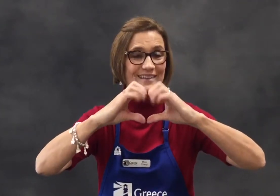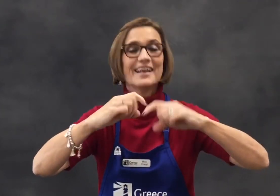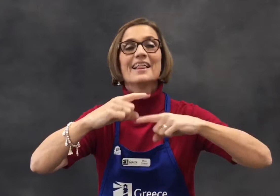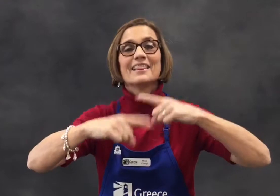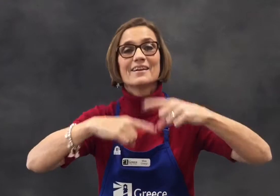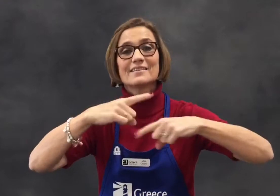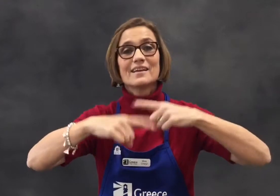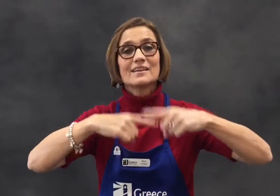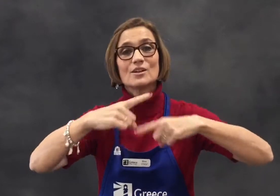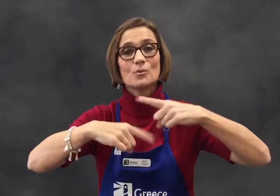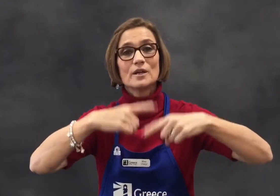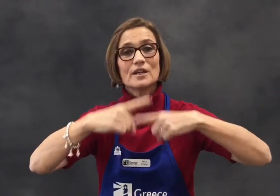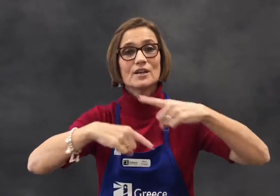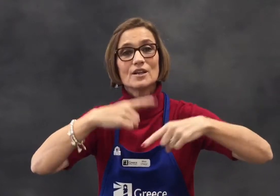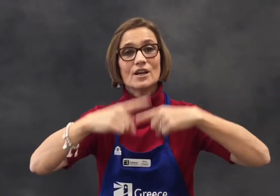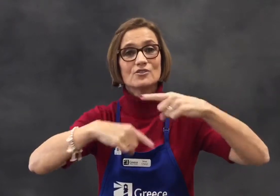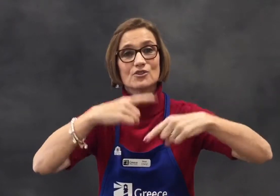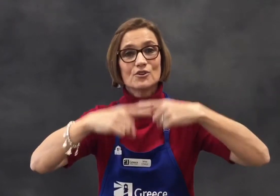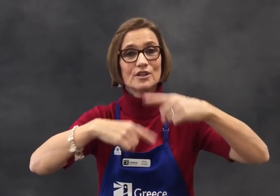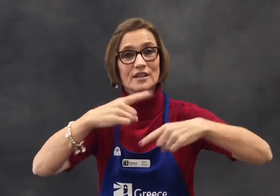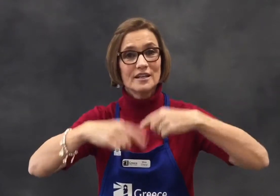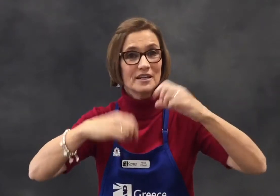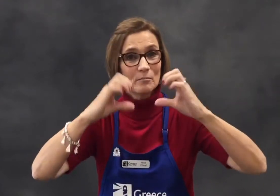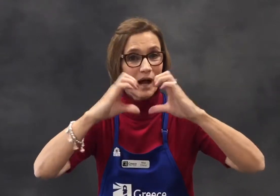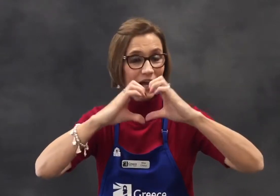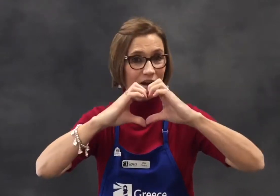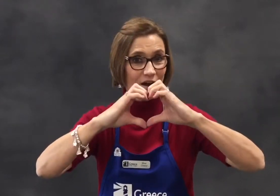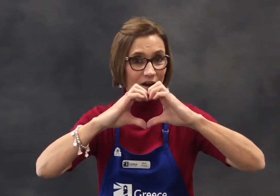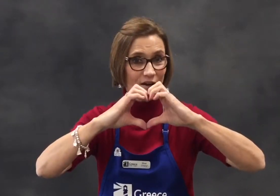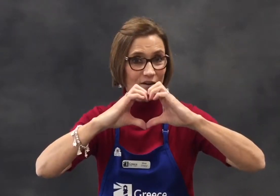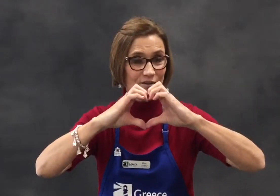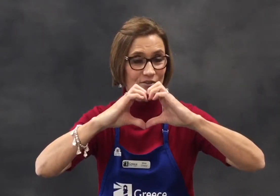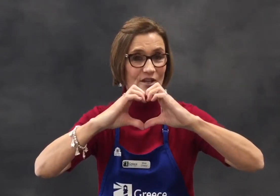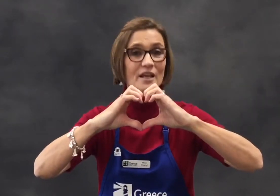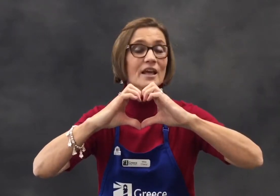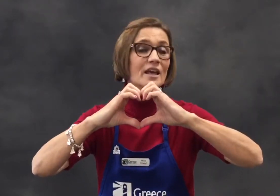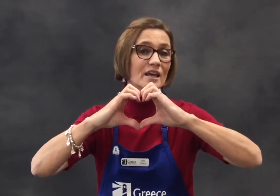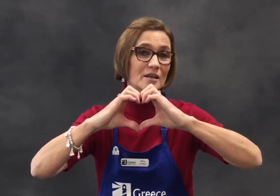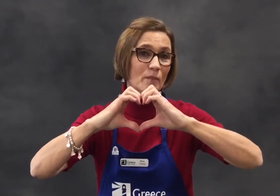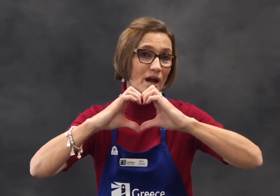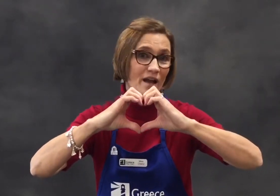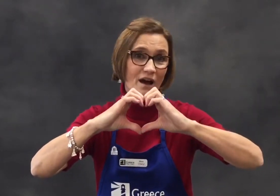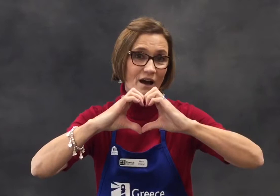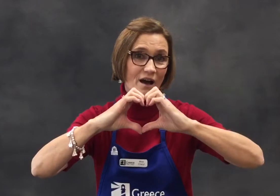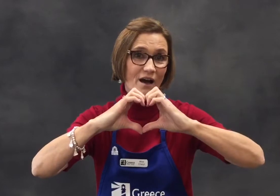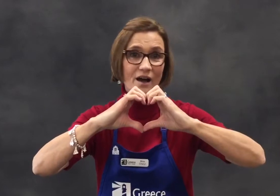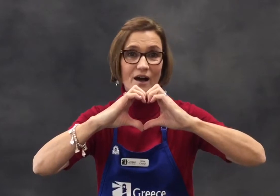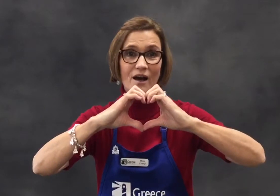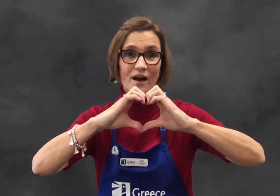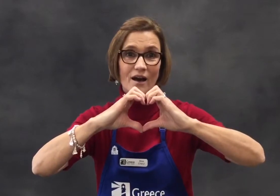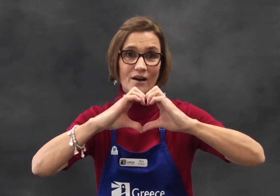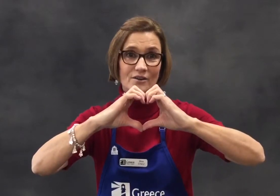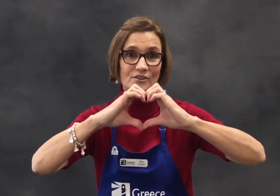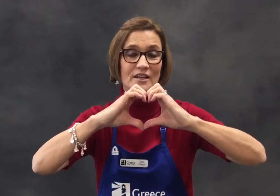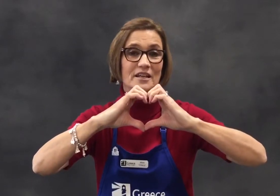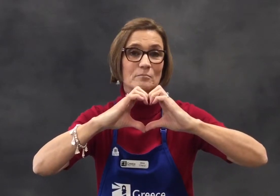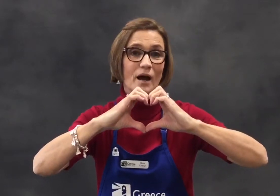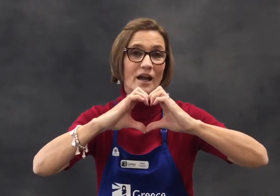There's a little wheel of turning in my heart. In my heart, in my